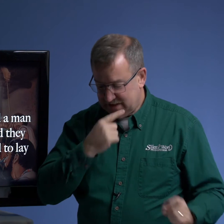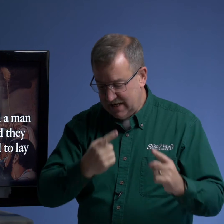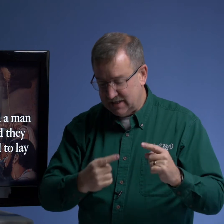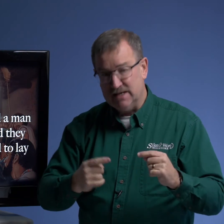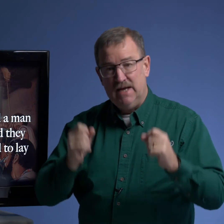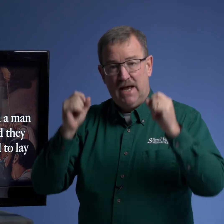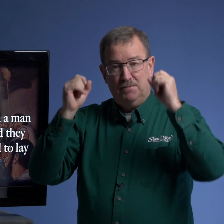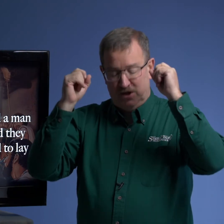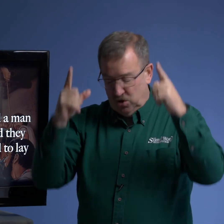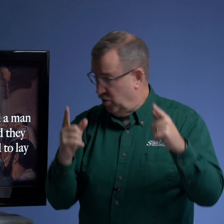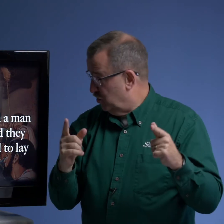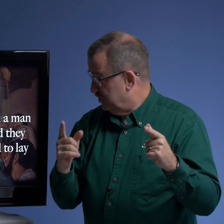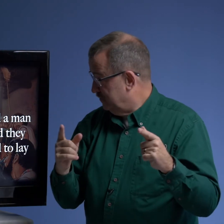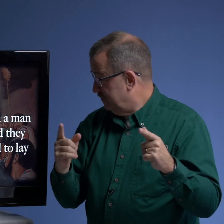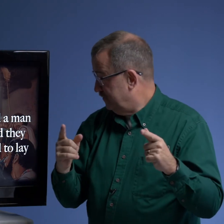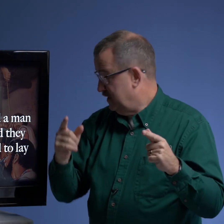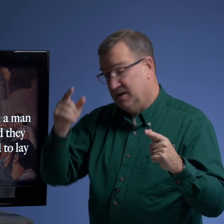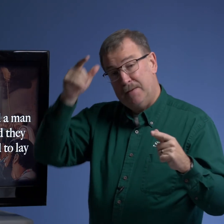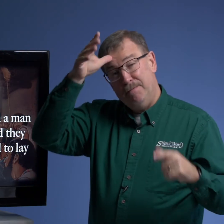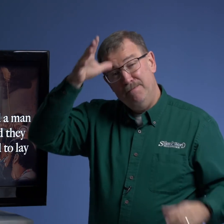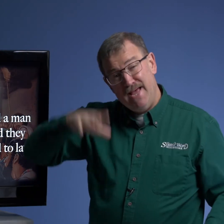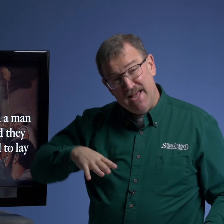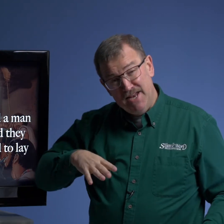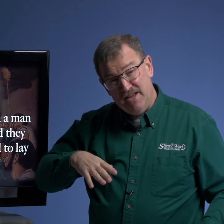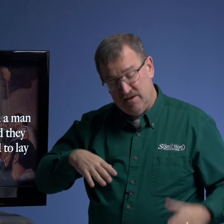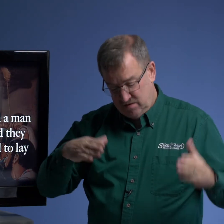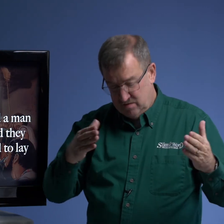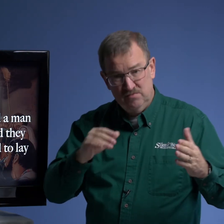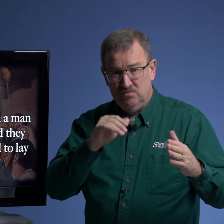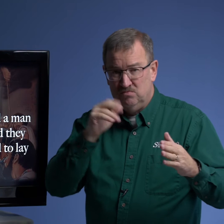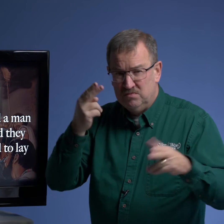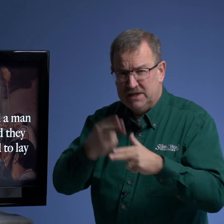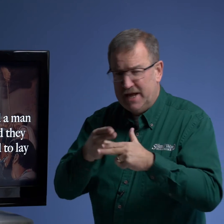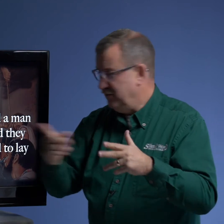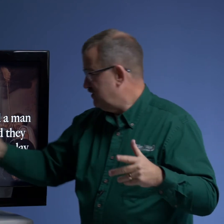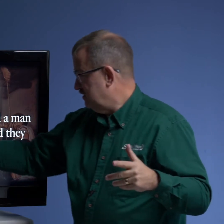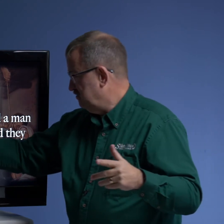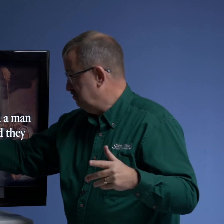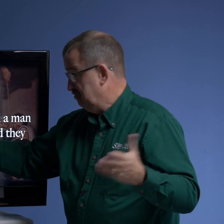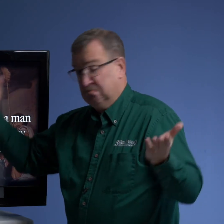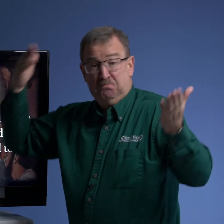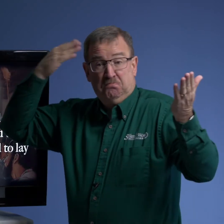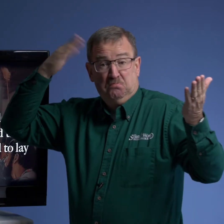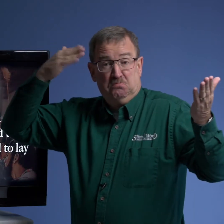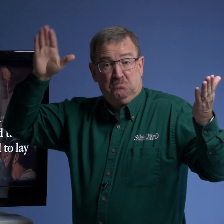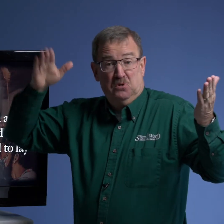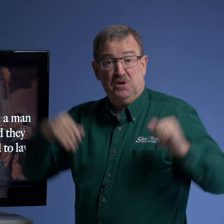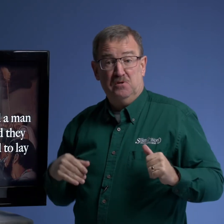says and behold men names don't know